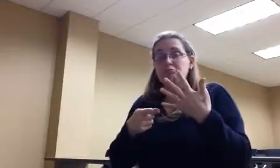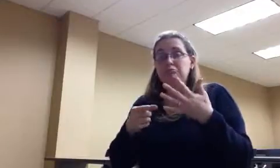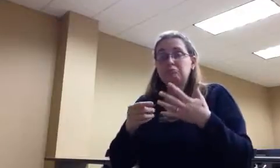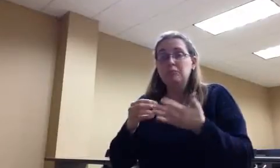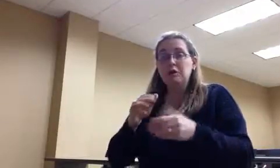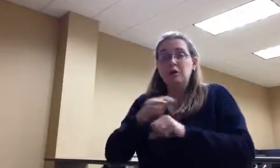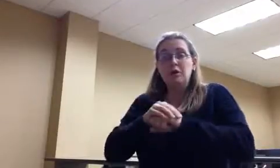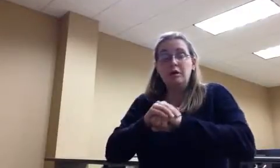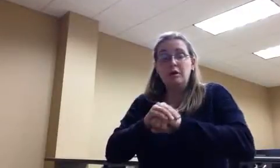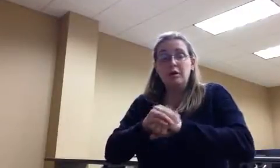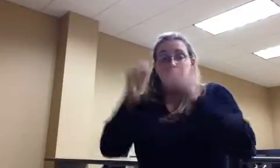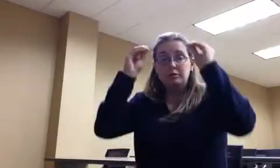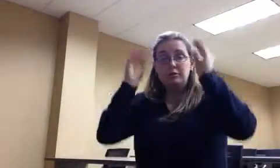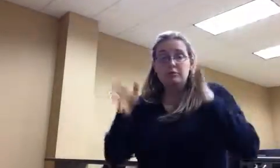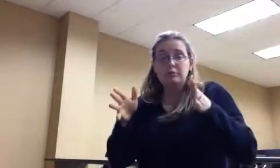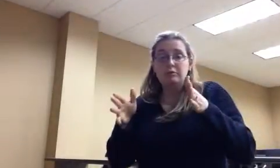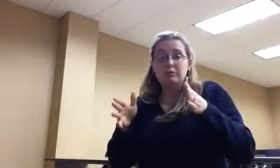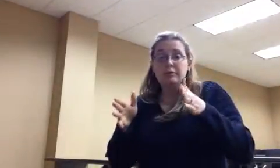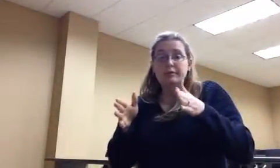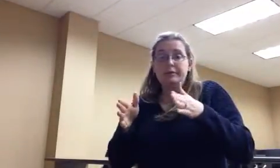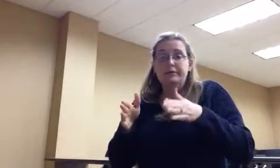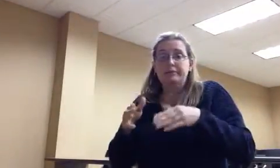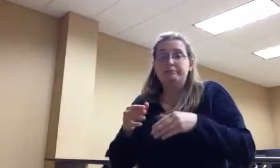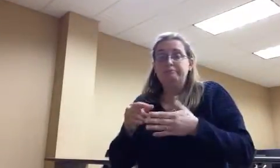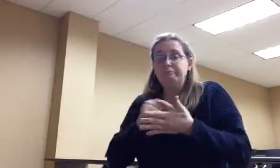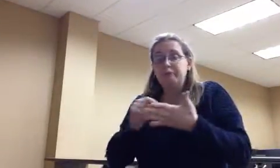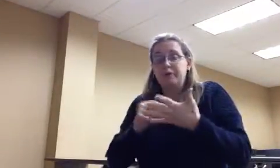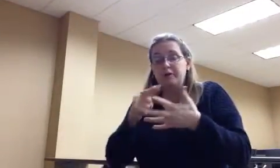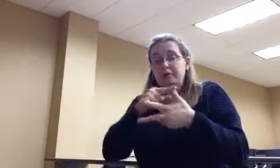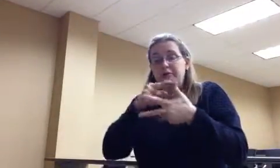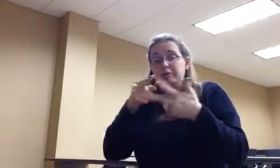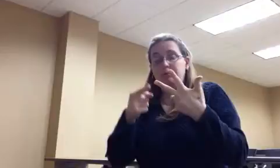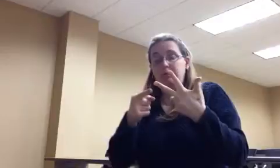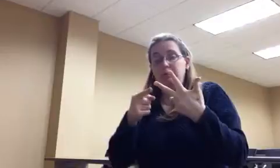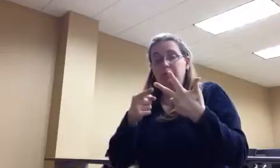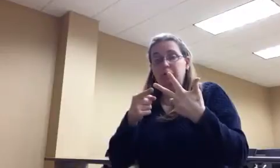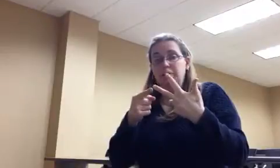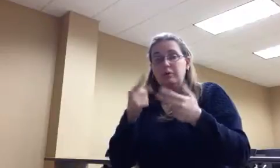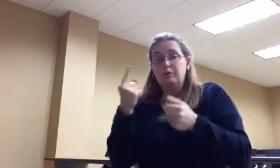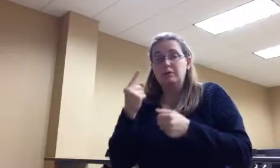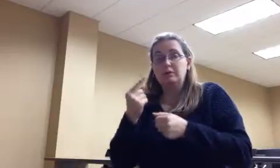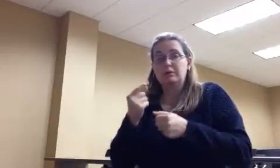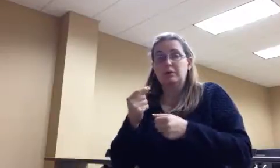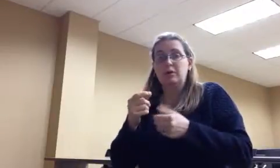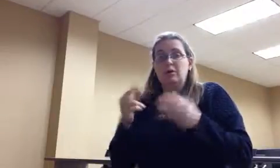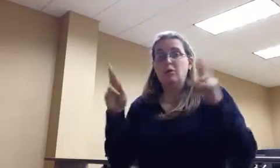what you write. Write three things you know about me. Ready, set, silently, go.